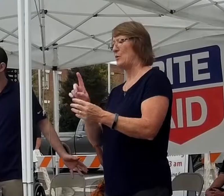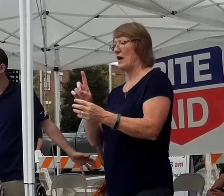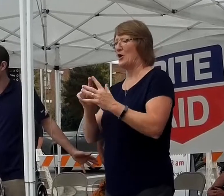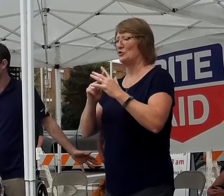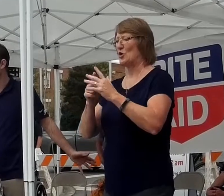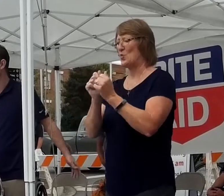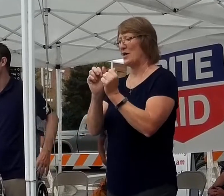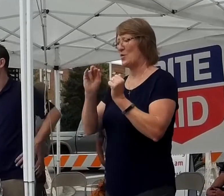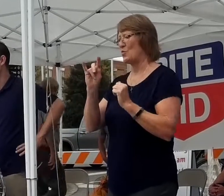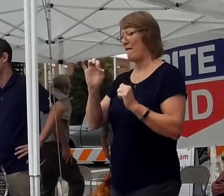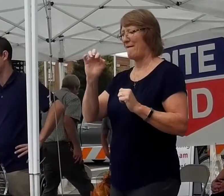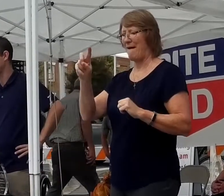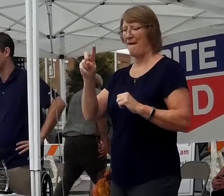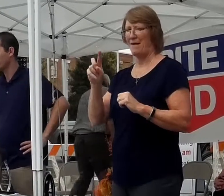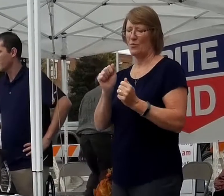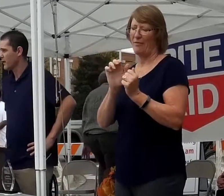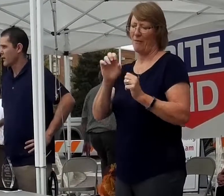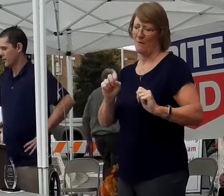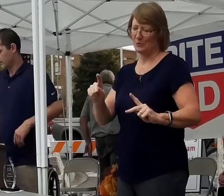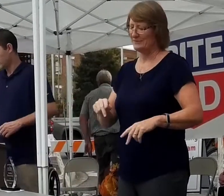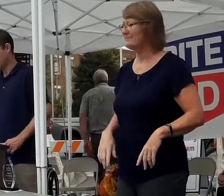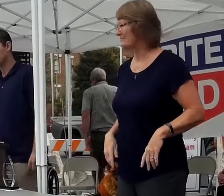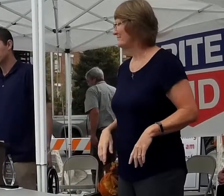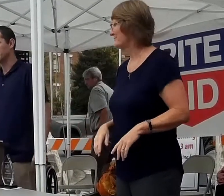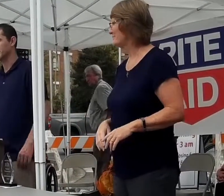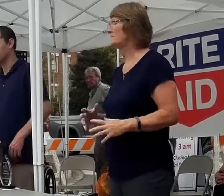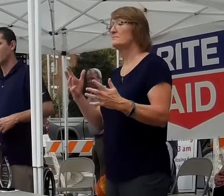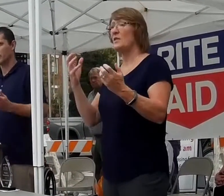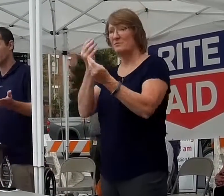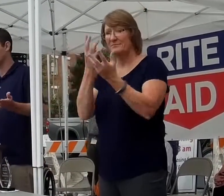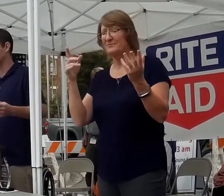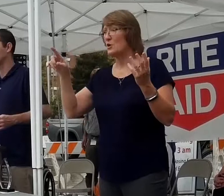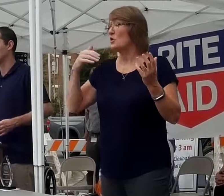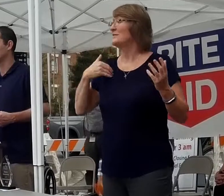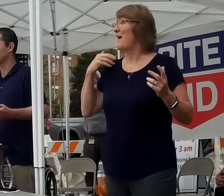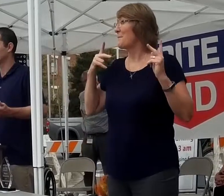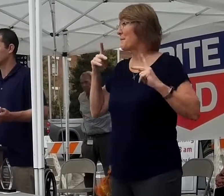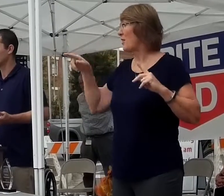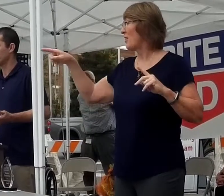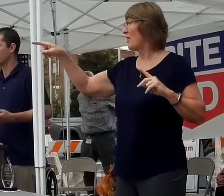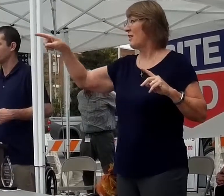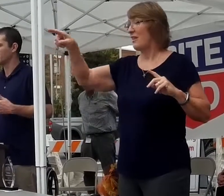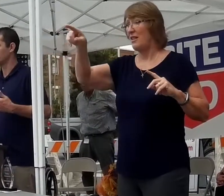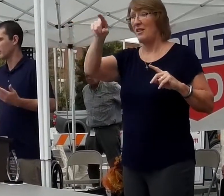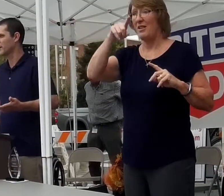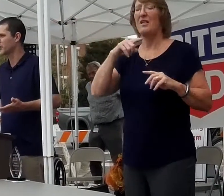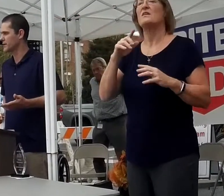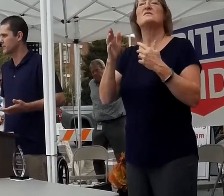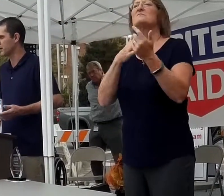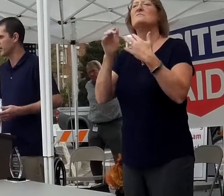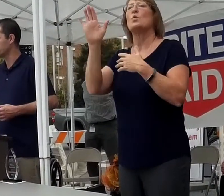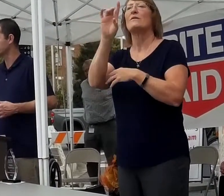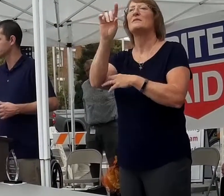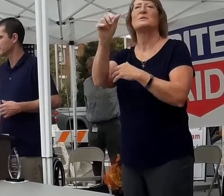get on with Rite Aid, the opportunity there. I would just like to say to all you young people that whatever